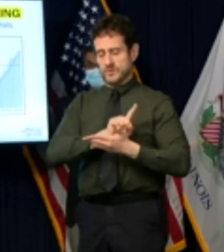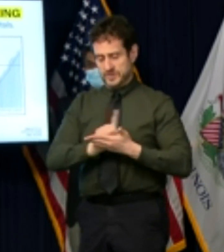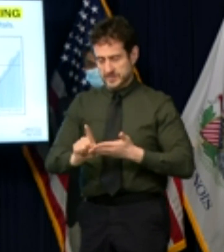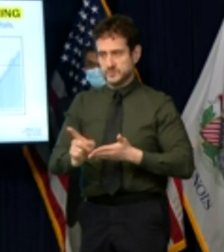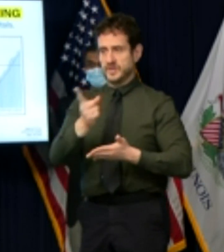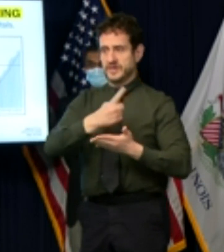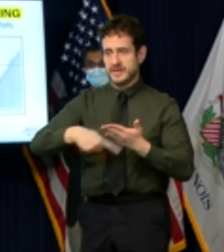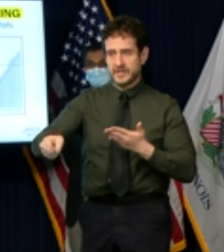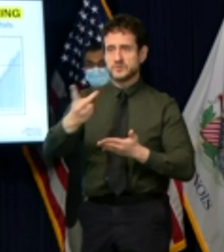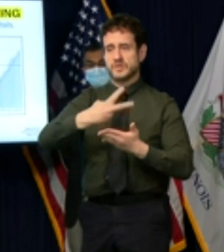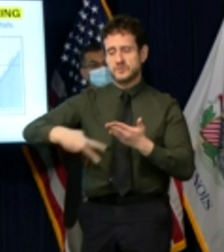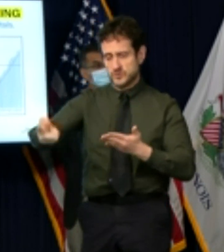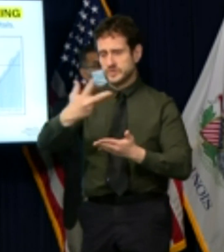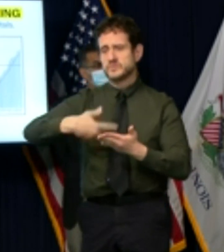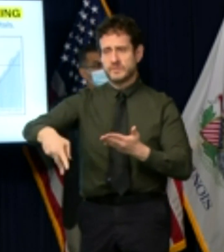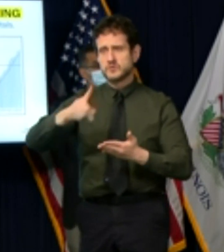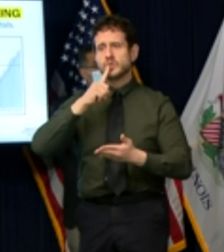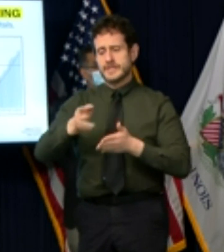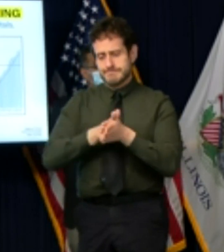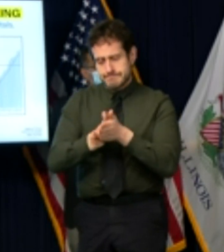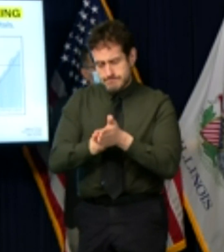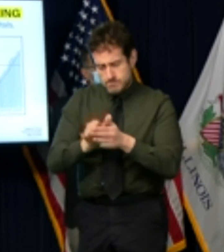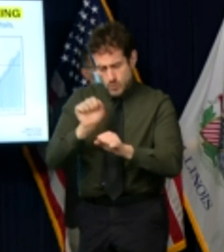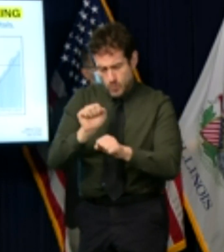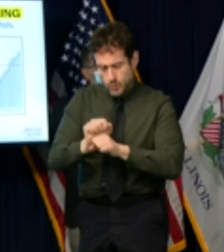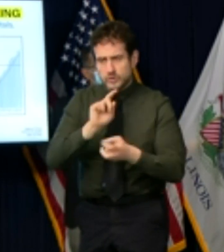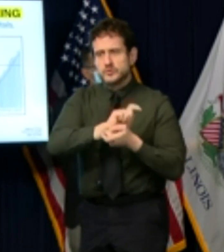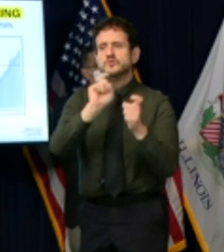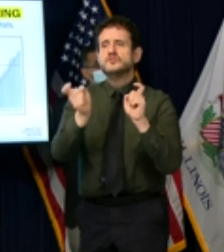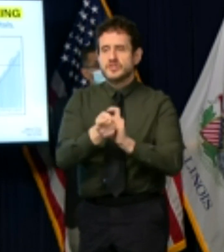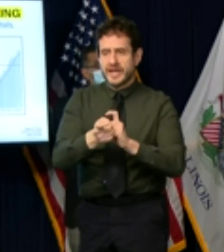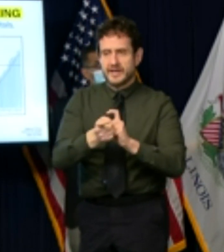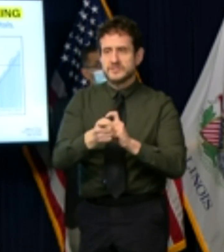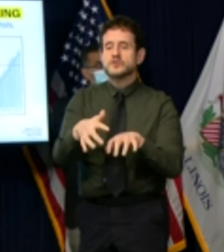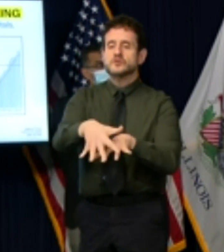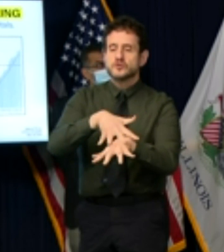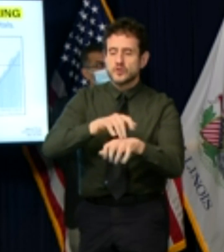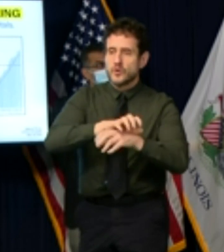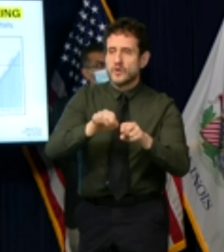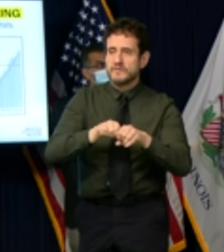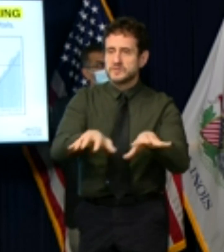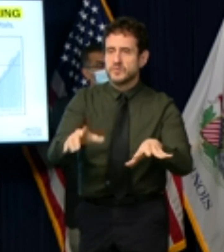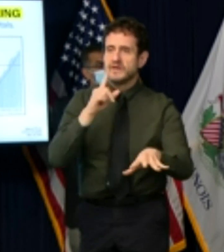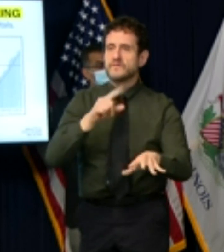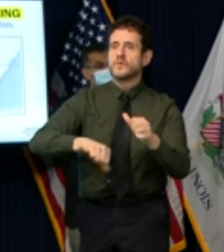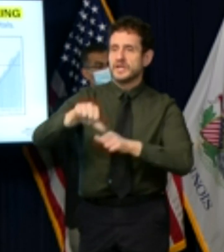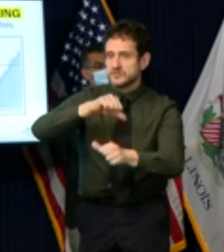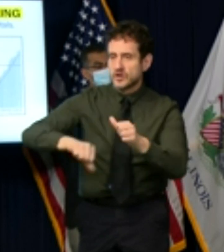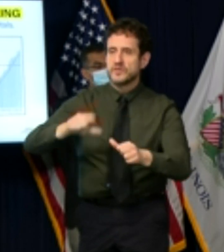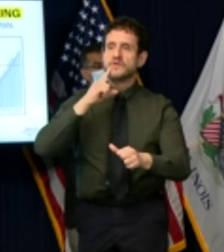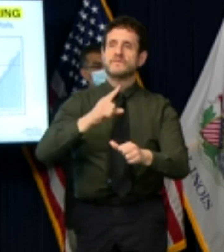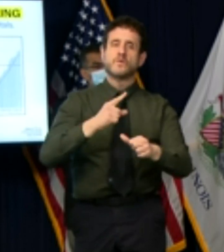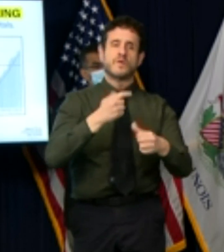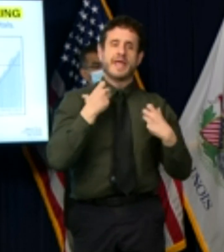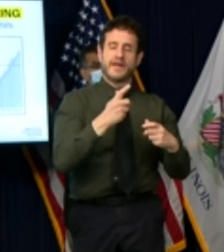to making a change for our health care workers for our neighbors for ourselves and for our families